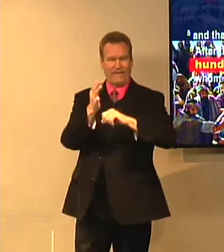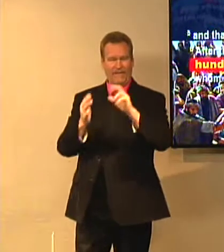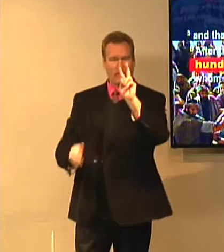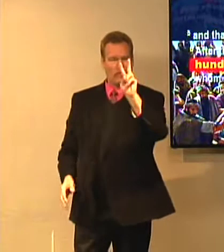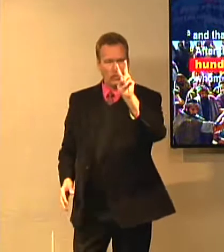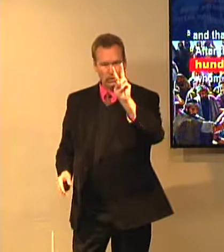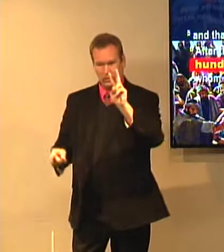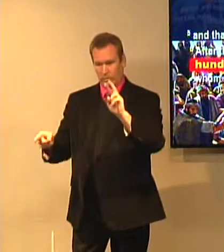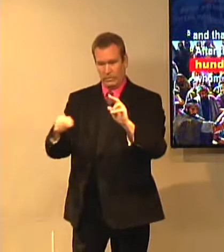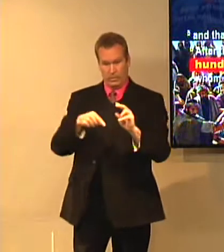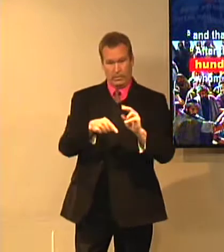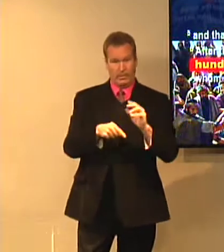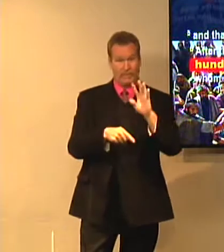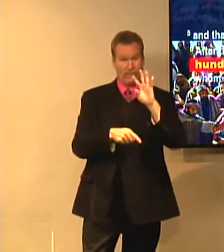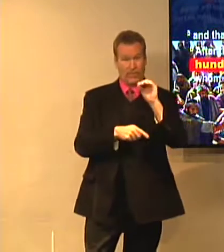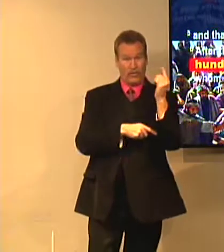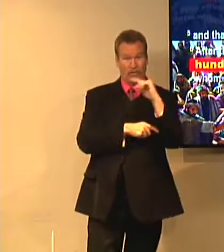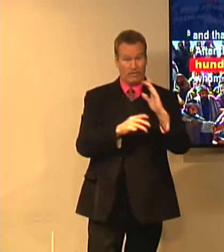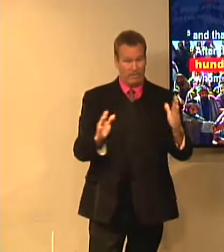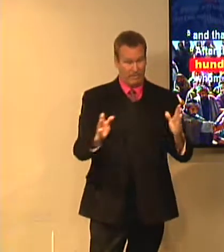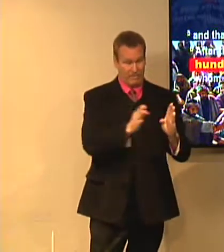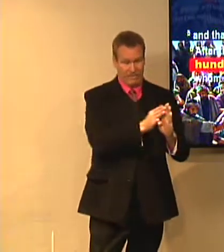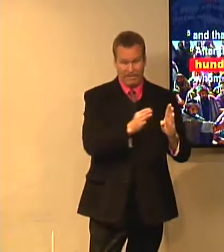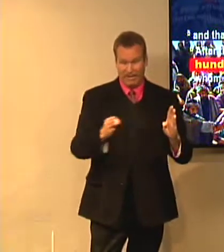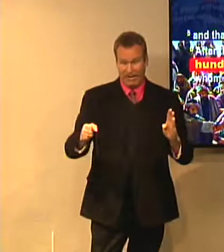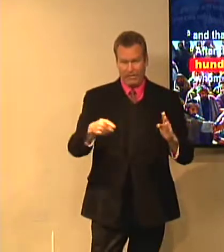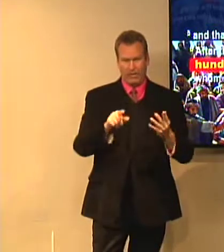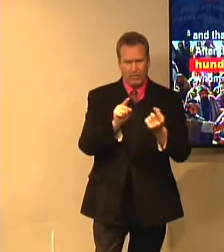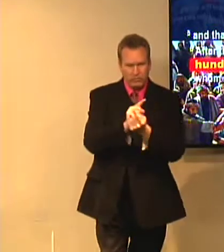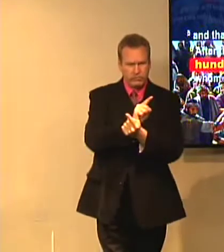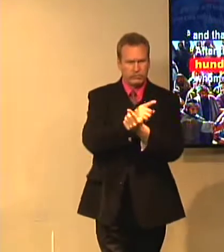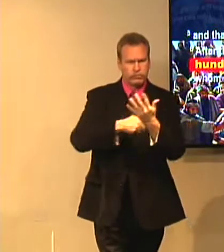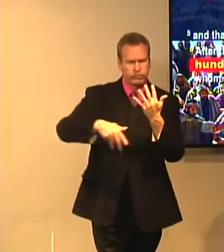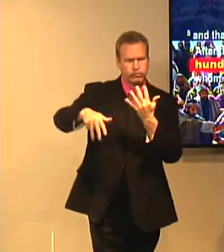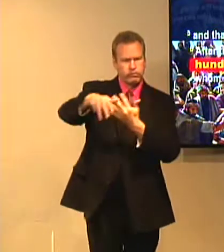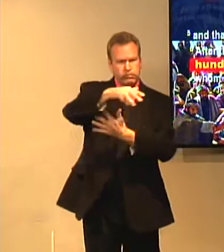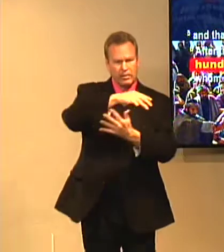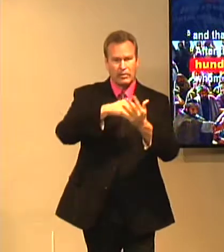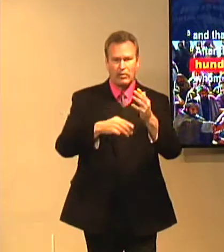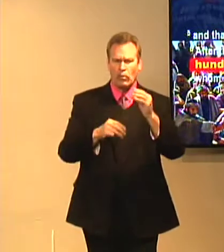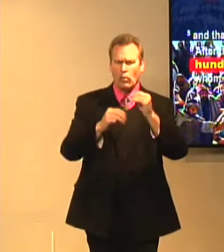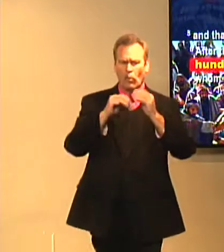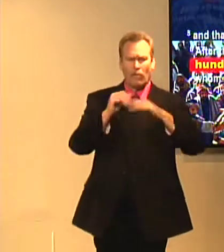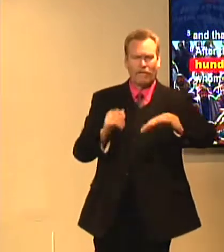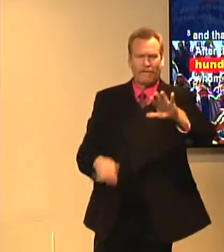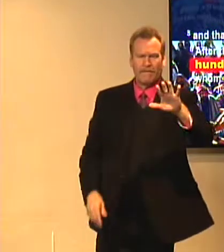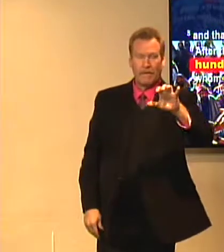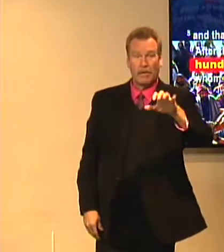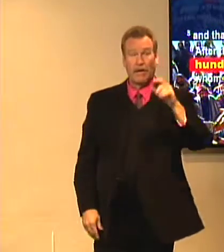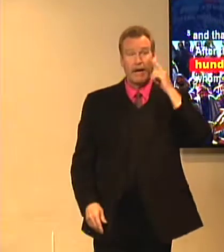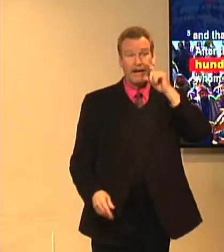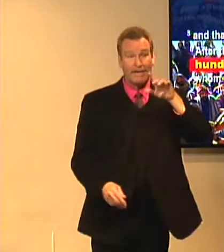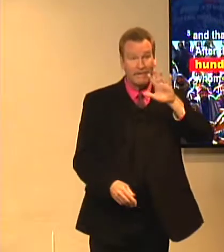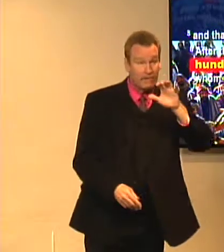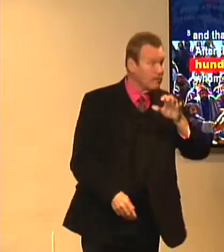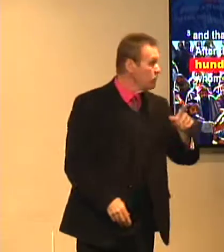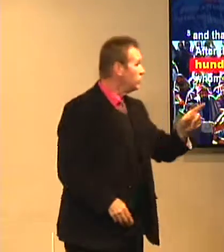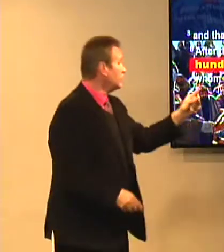In Acts two, this is about forty days, a period where he Christ met over five hundred people